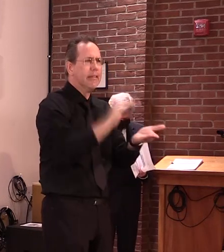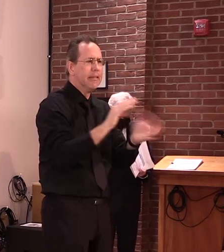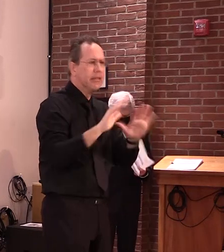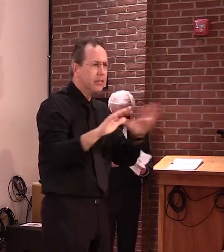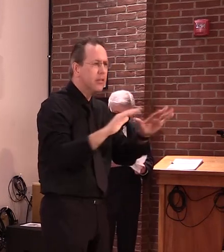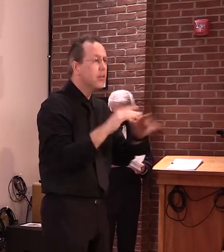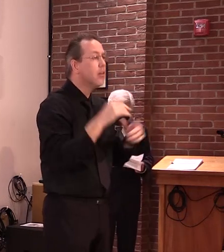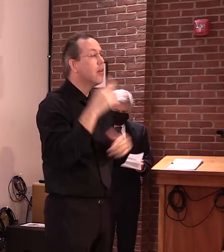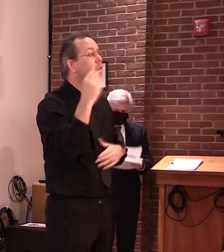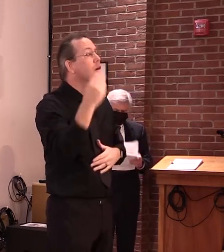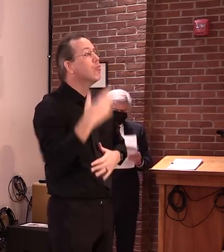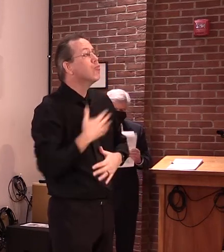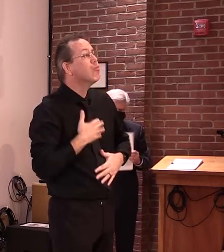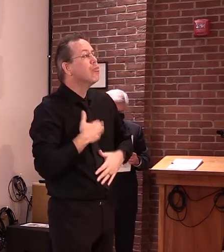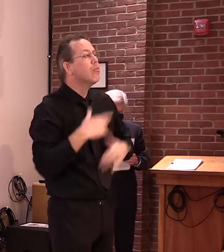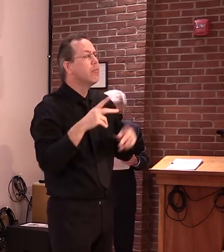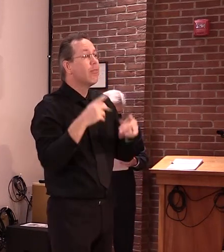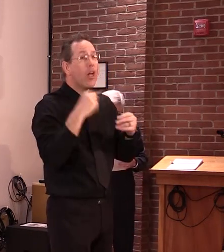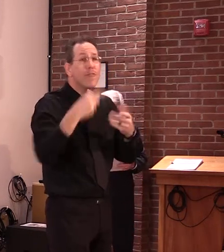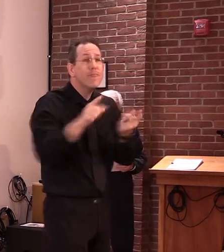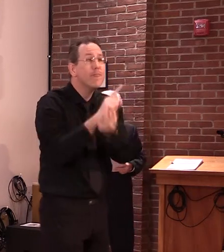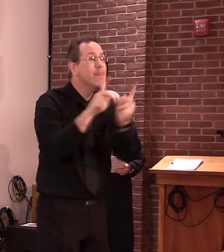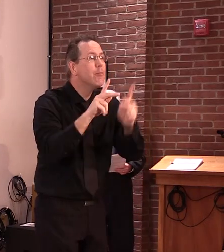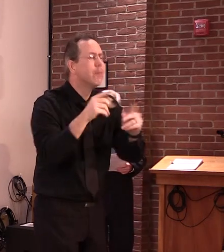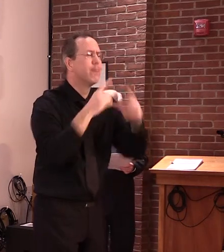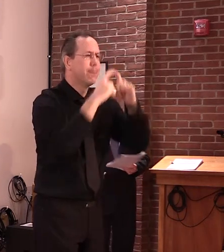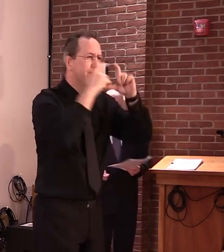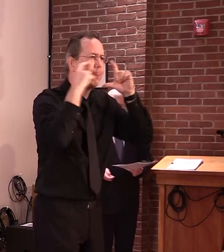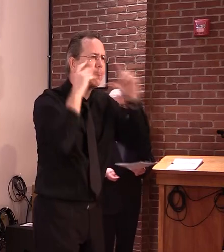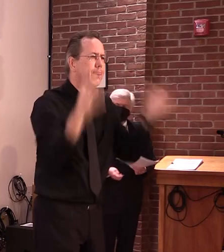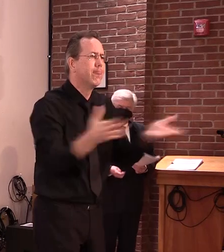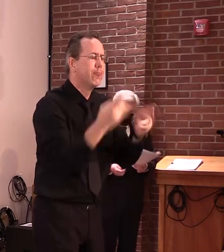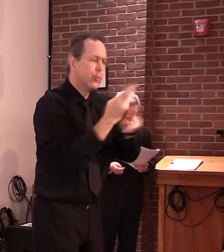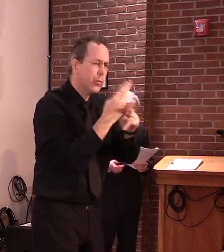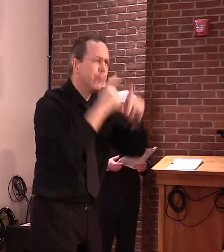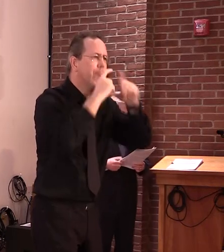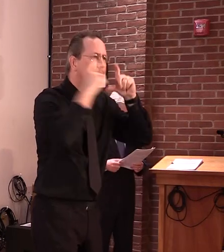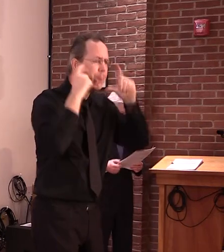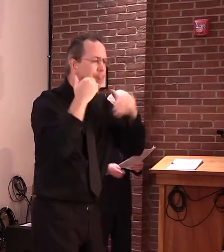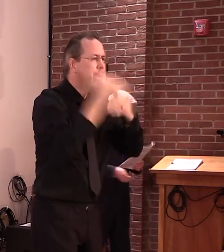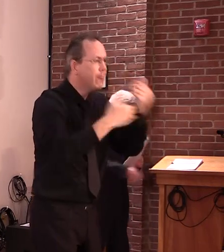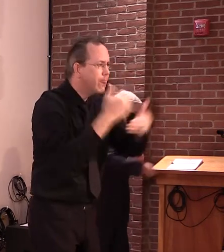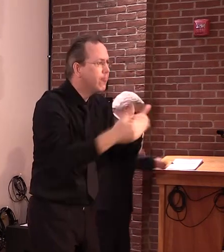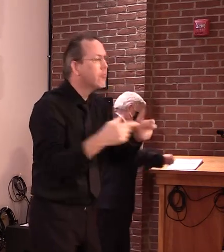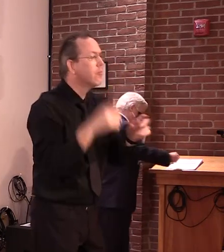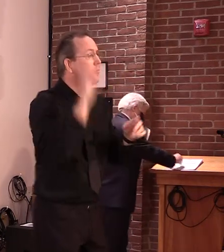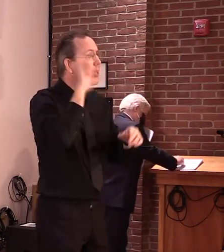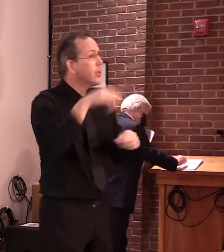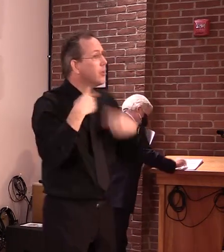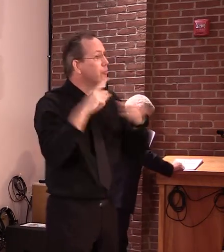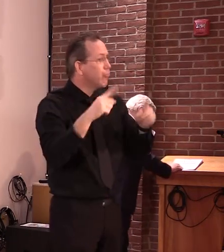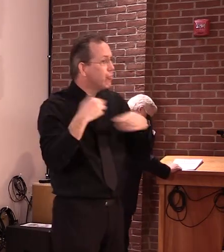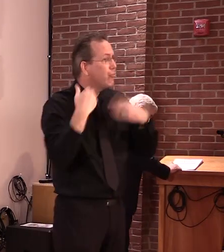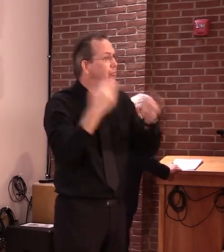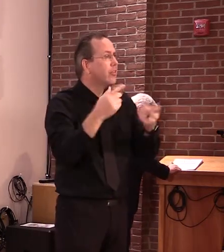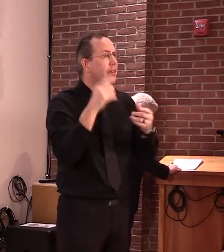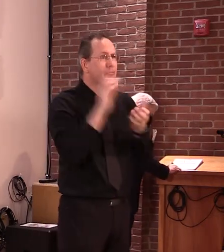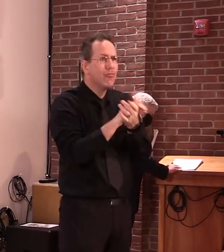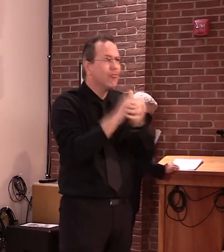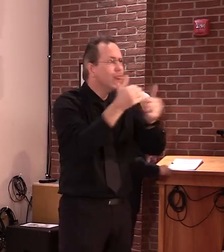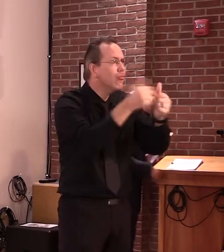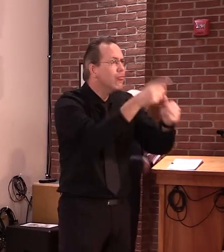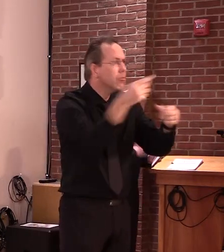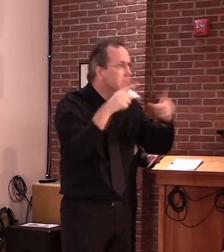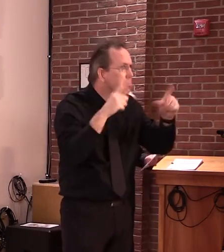Because it's due to these types of precautions and the sacrifice that Vermonters have made that even with what we're seeing in